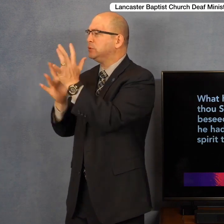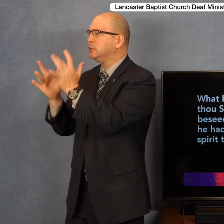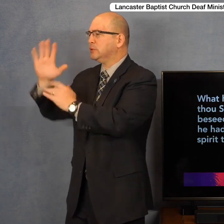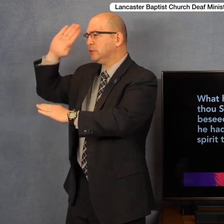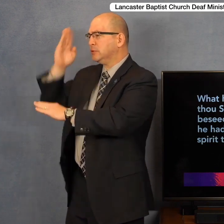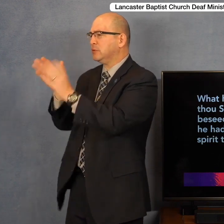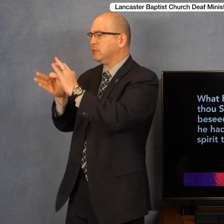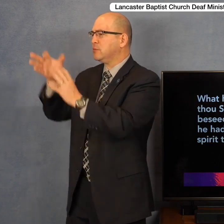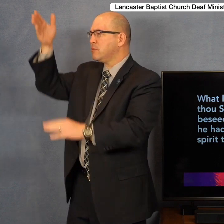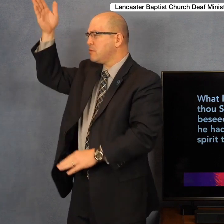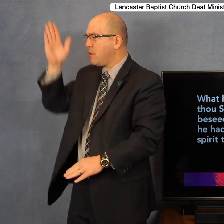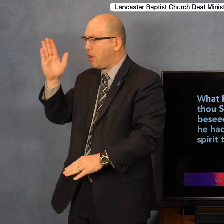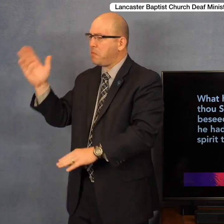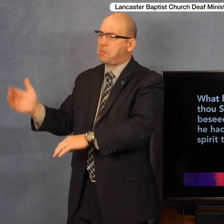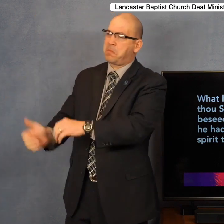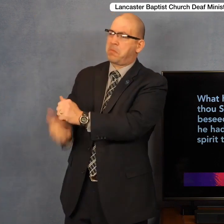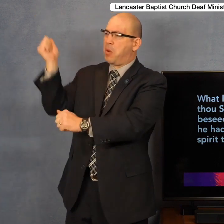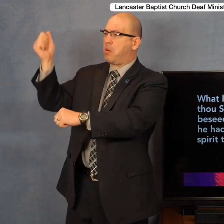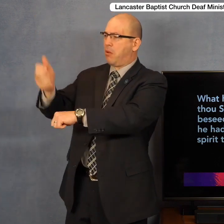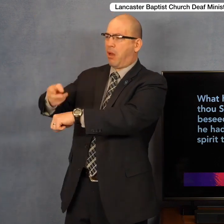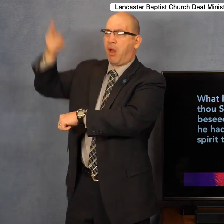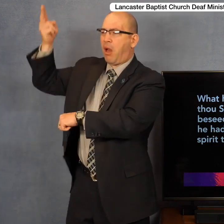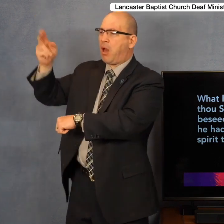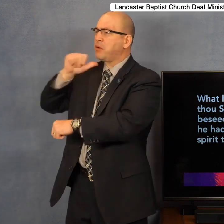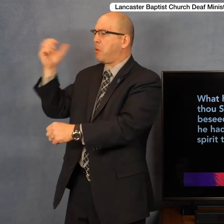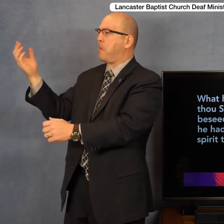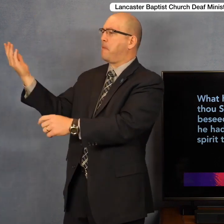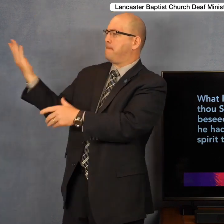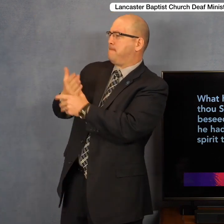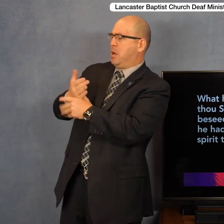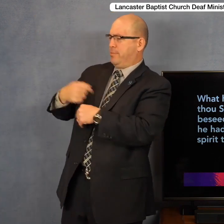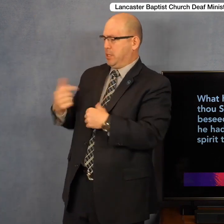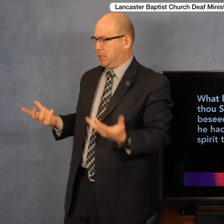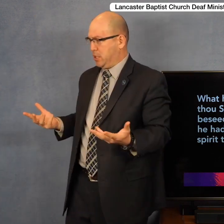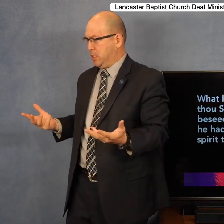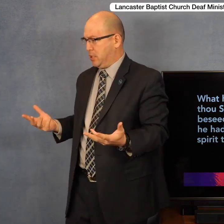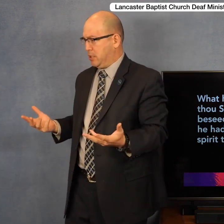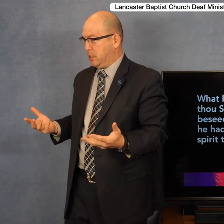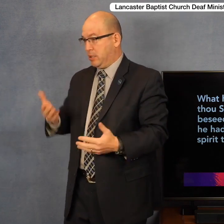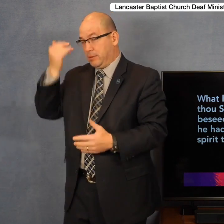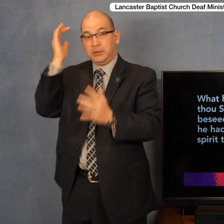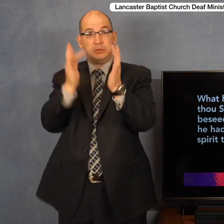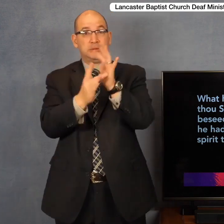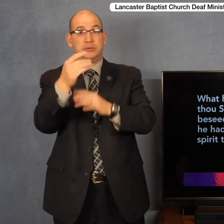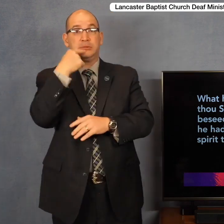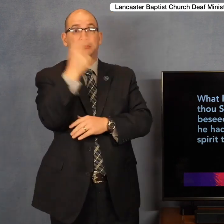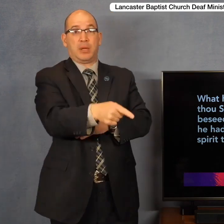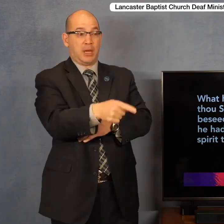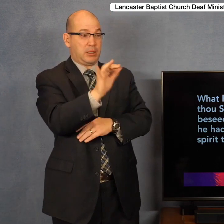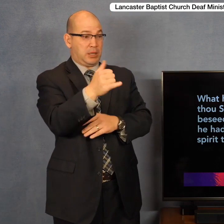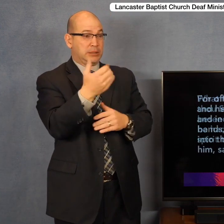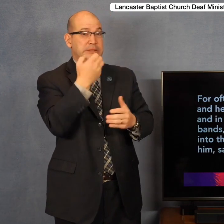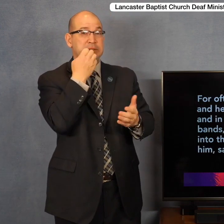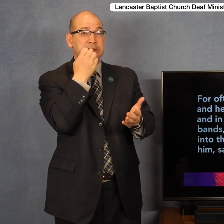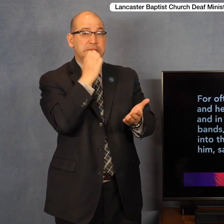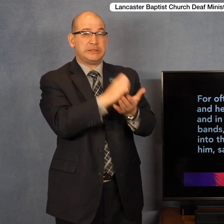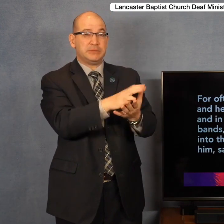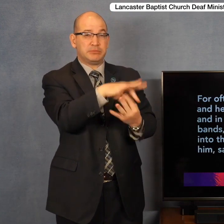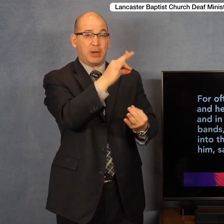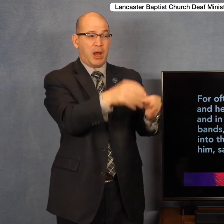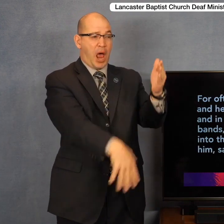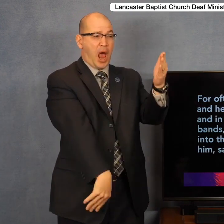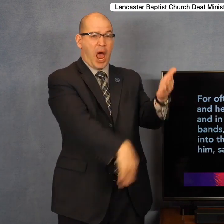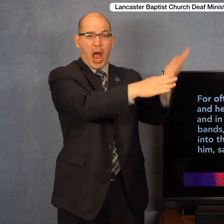God most high? I beseech thee, torment me not. For he had commanded the unclean spirit to come out of the man, for